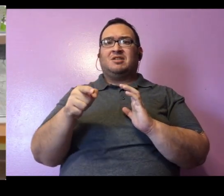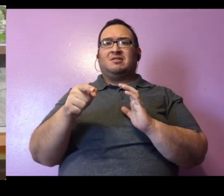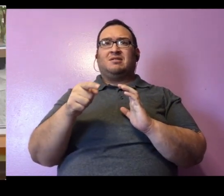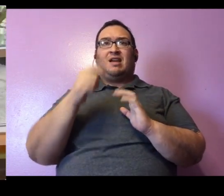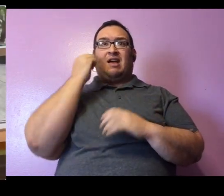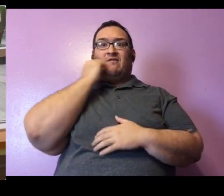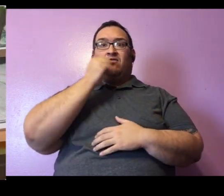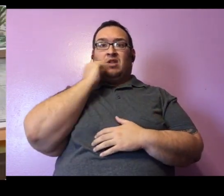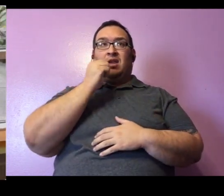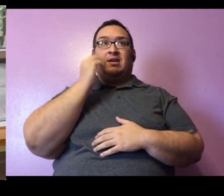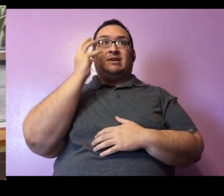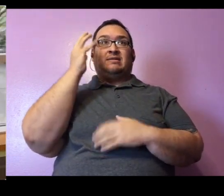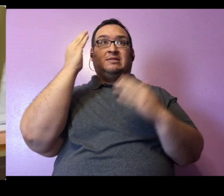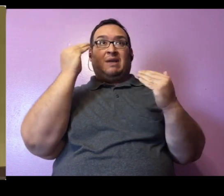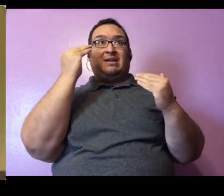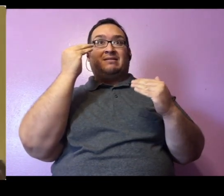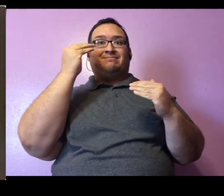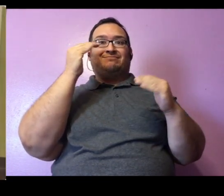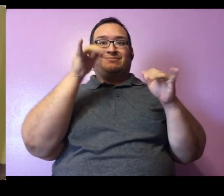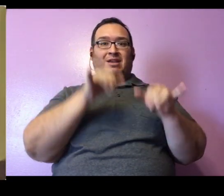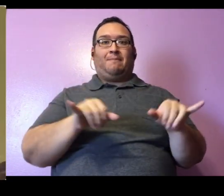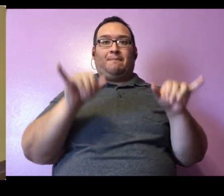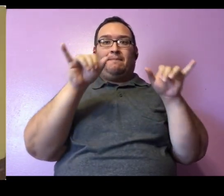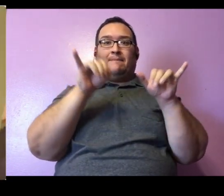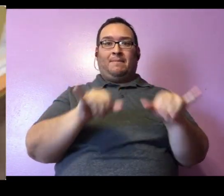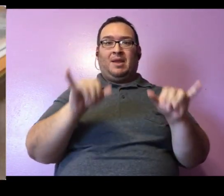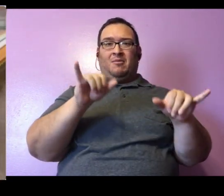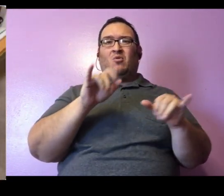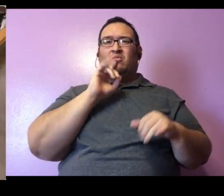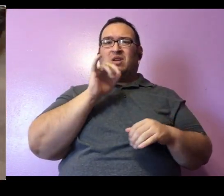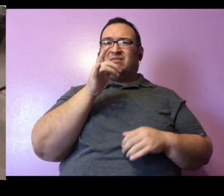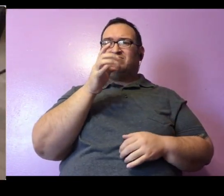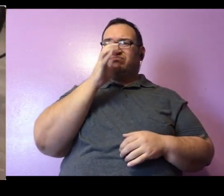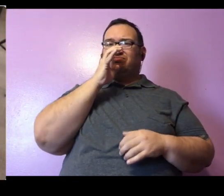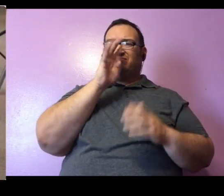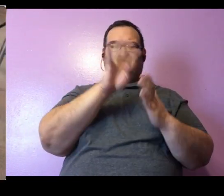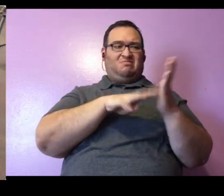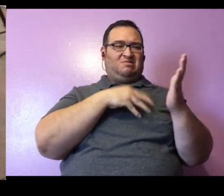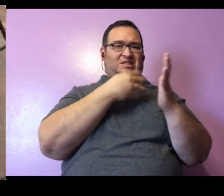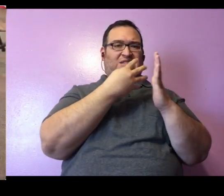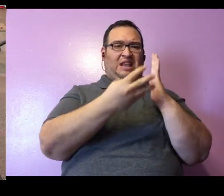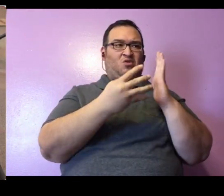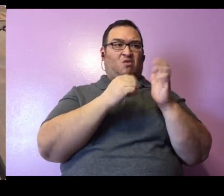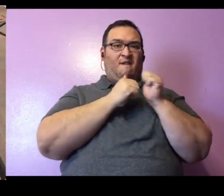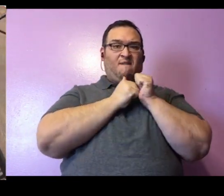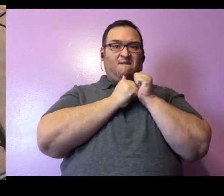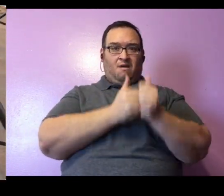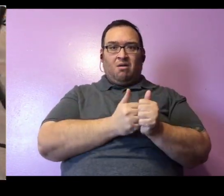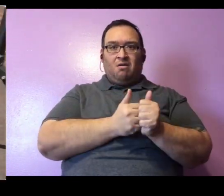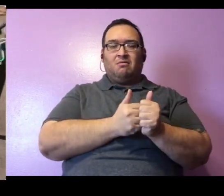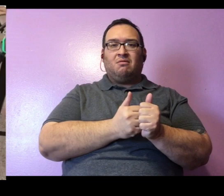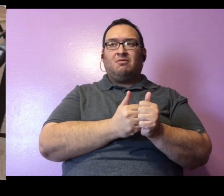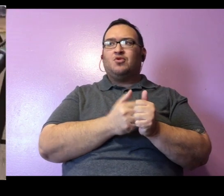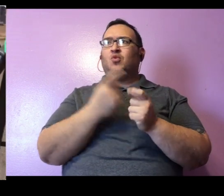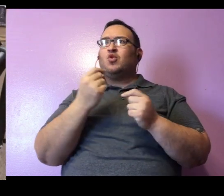from us every single day. She has a very strict routine, and even though we do fun things like come out to exercise,